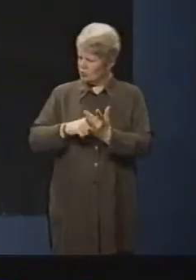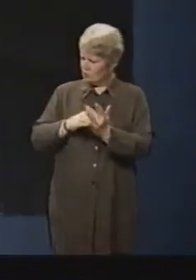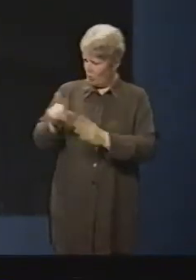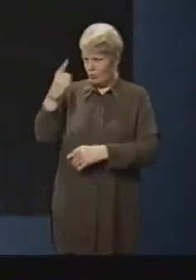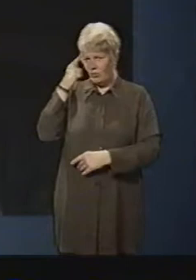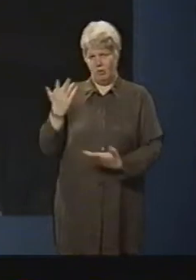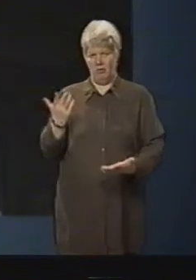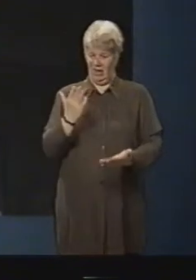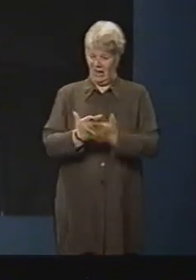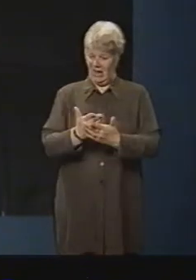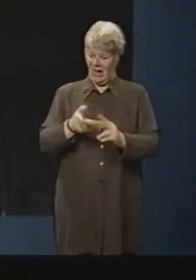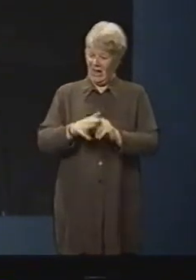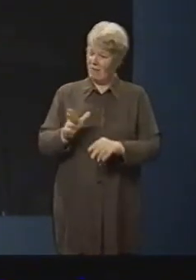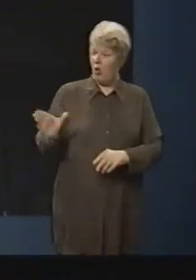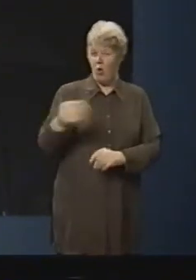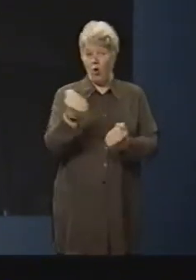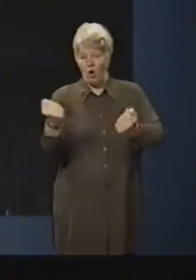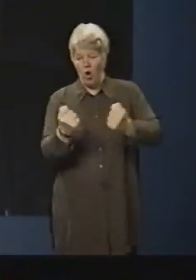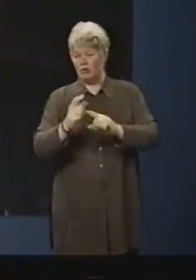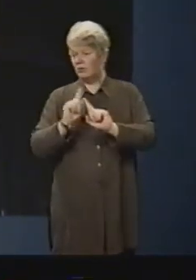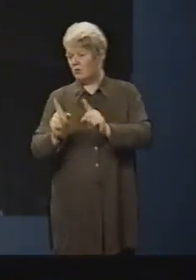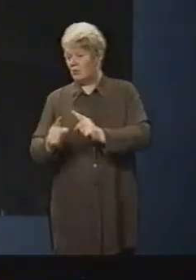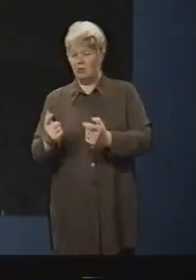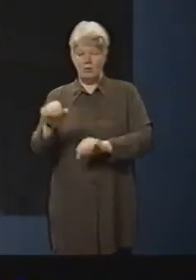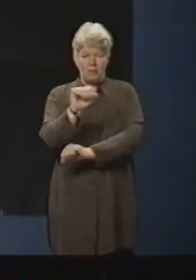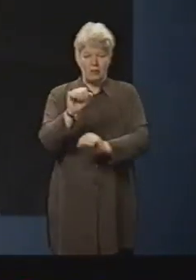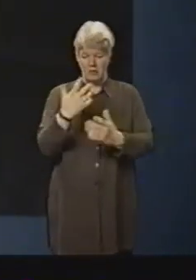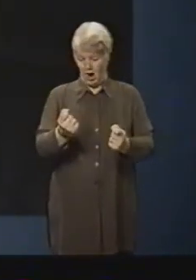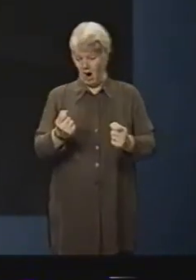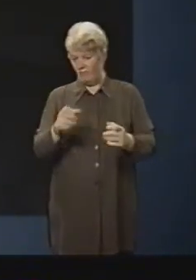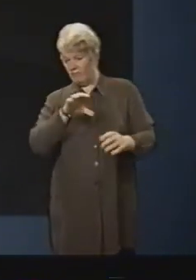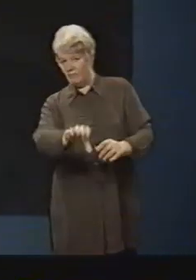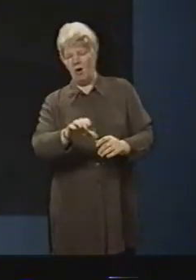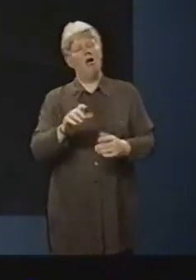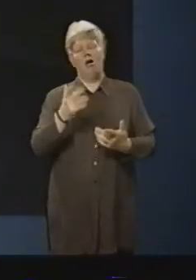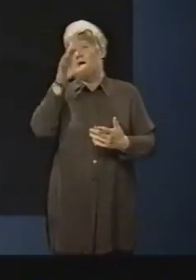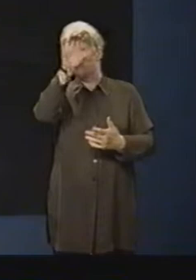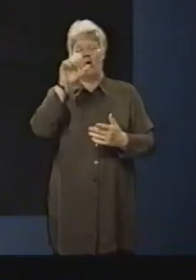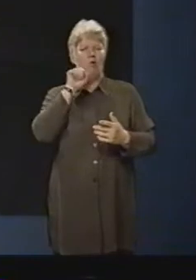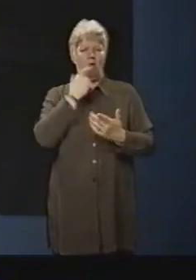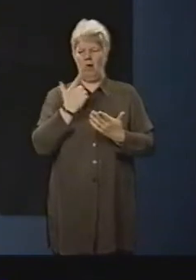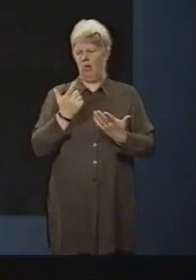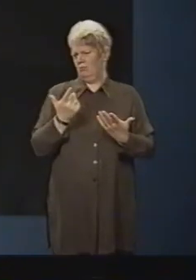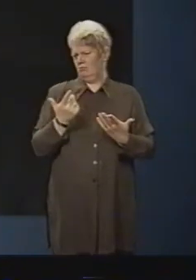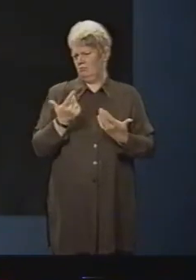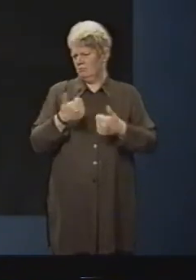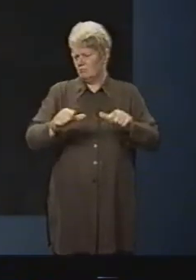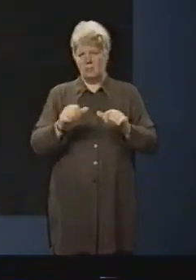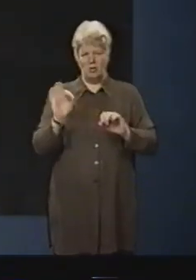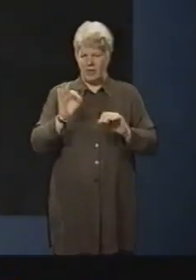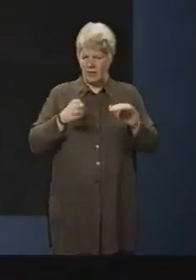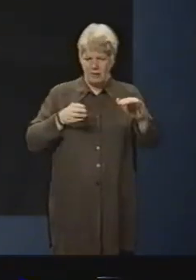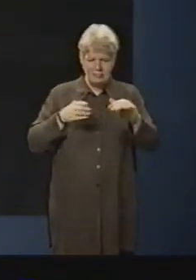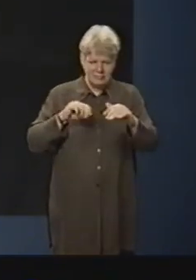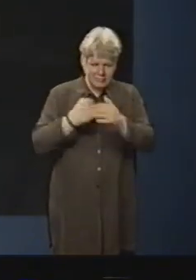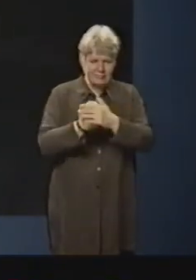If one of these hadn't been fitted in a cab, I think people who have been involved in low bridge collisions and got killed